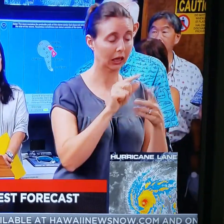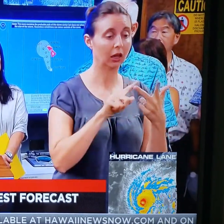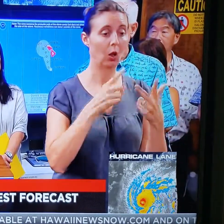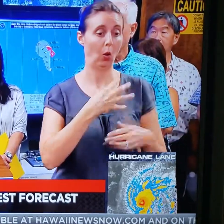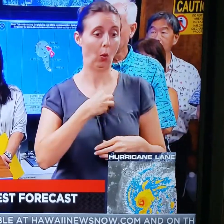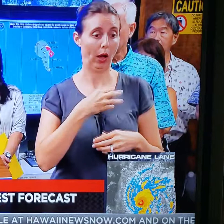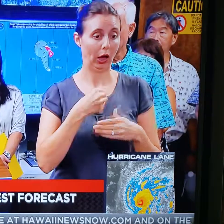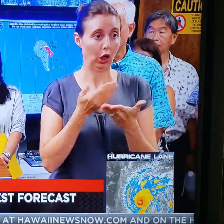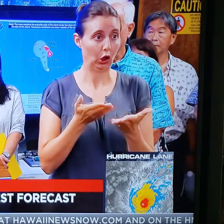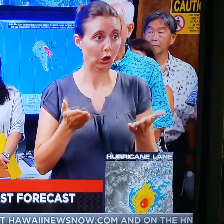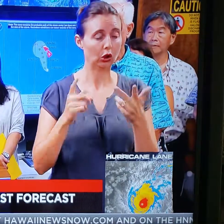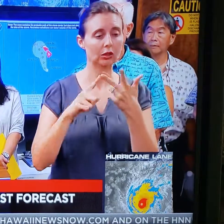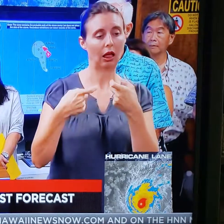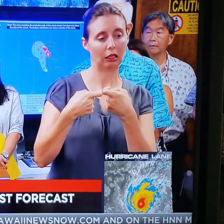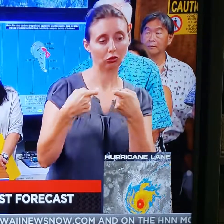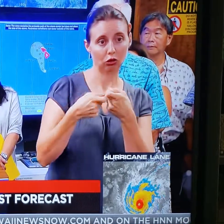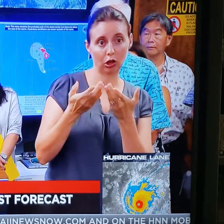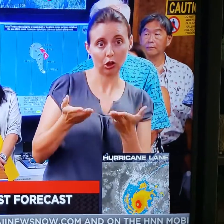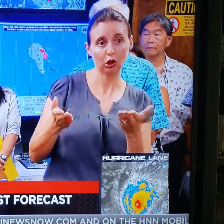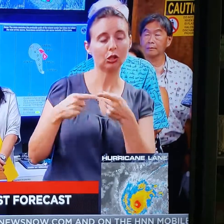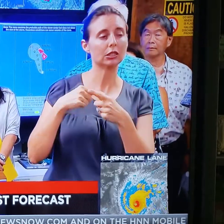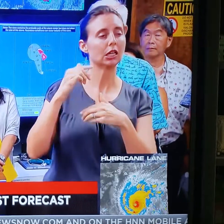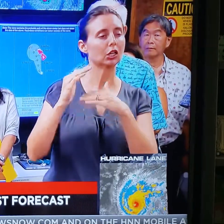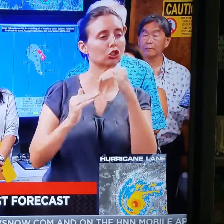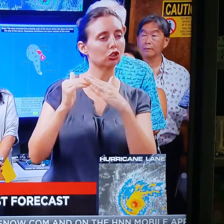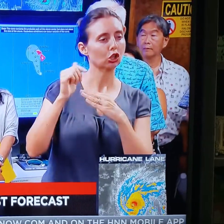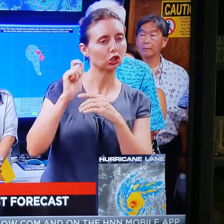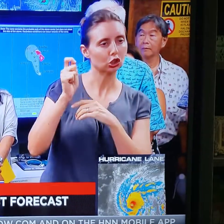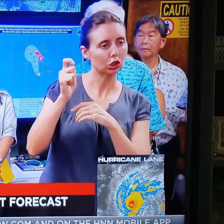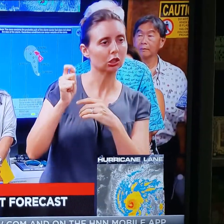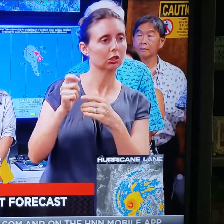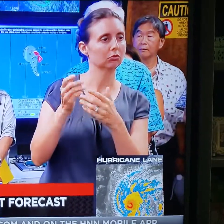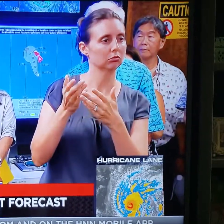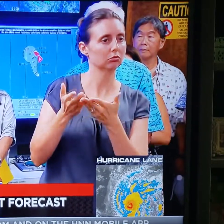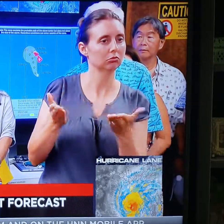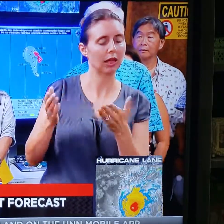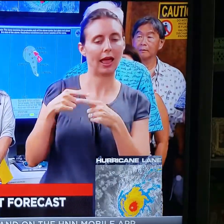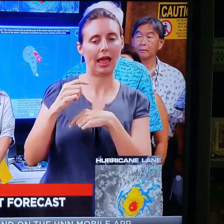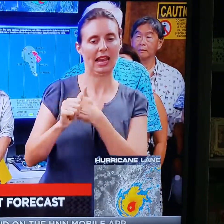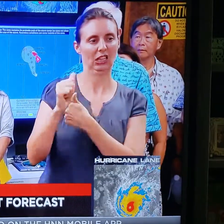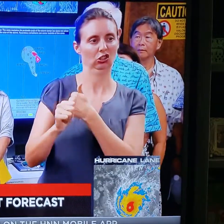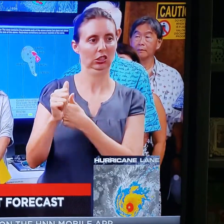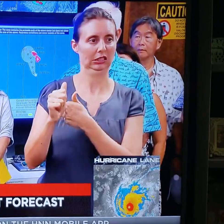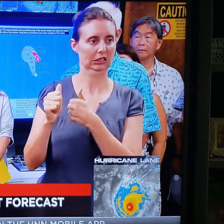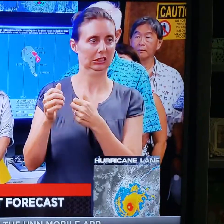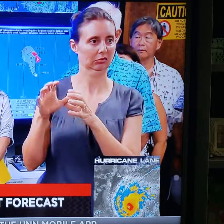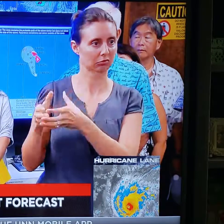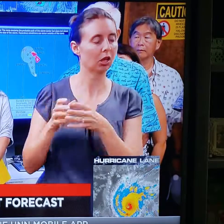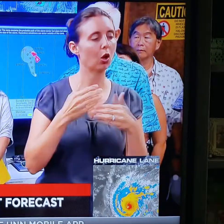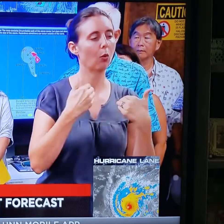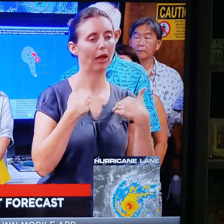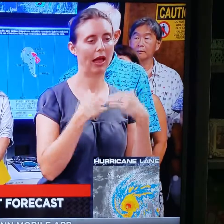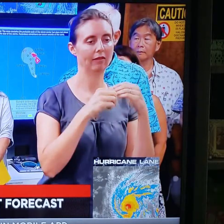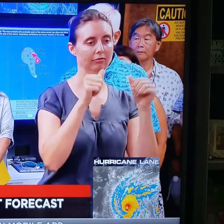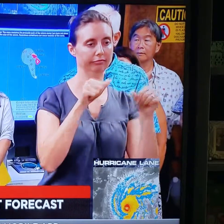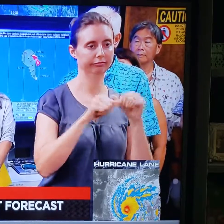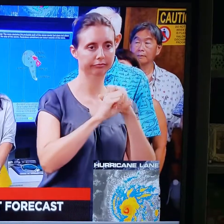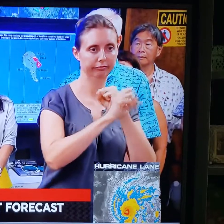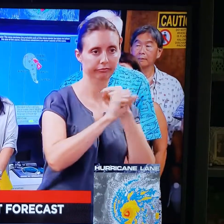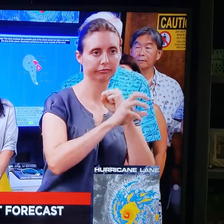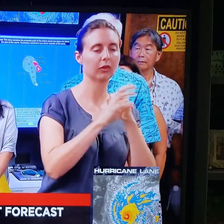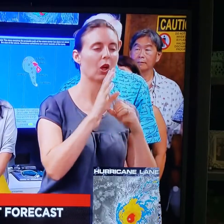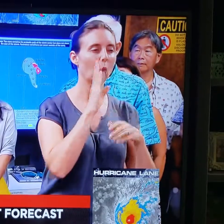your white goods, your electronic goods, construction debris, and hazardous waste. We do have a flyer. We're putting it up on the city's